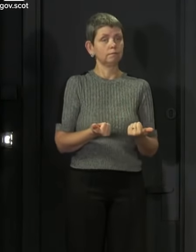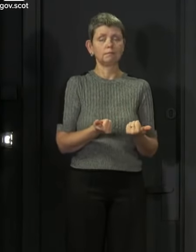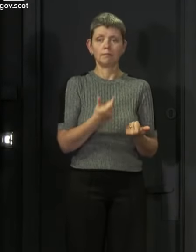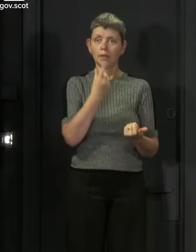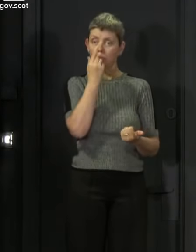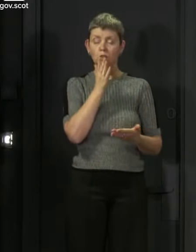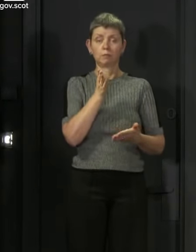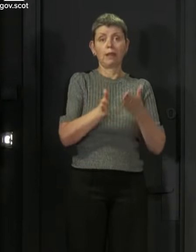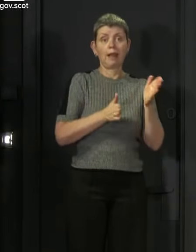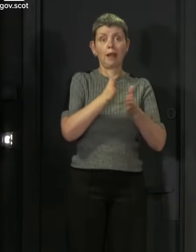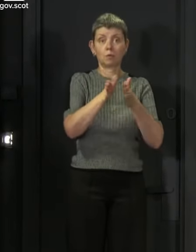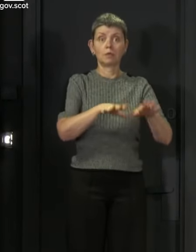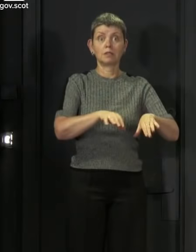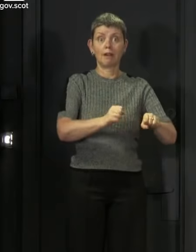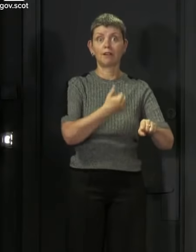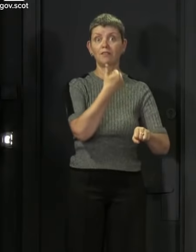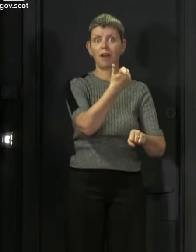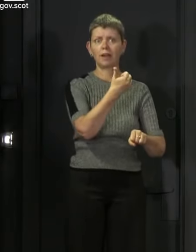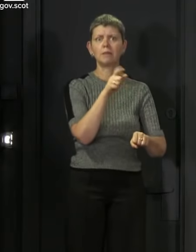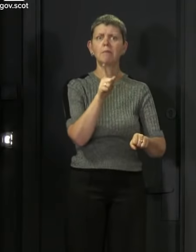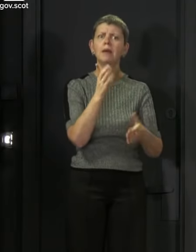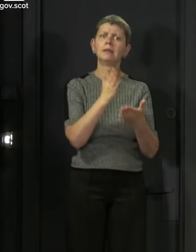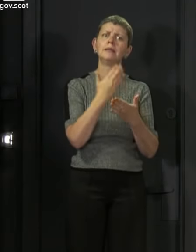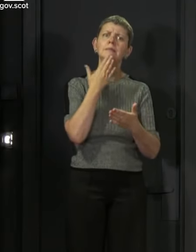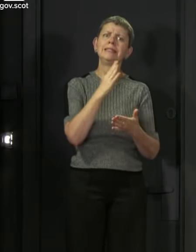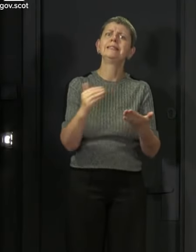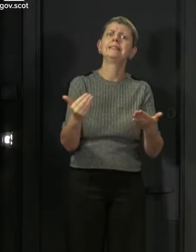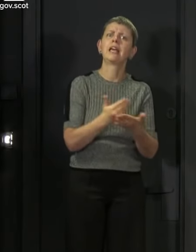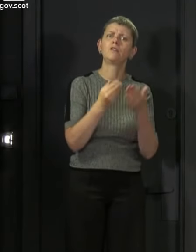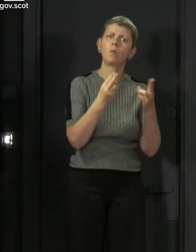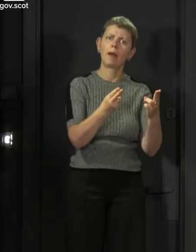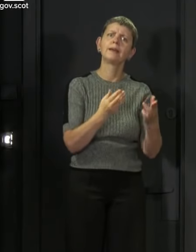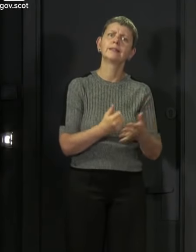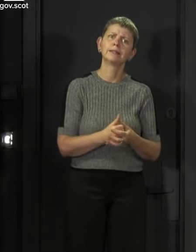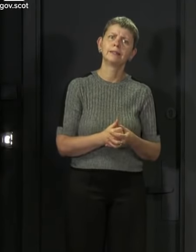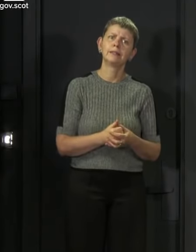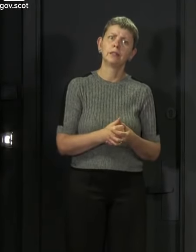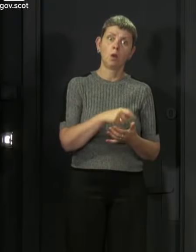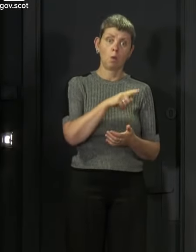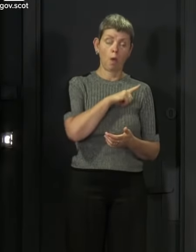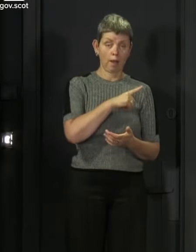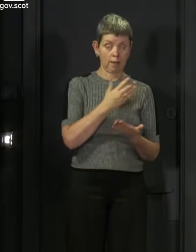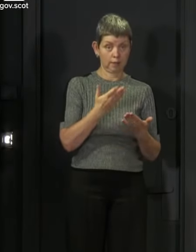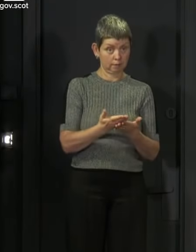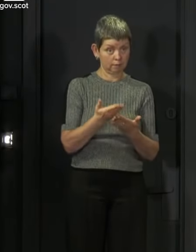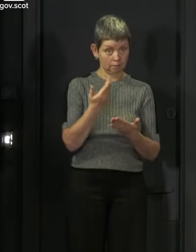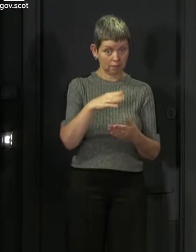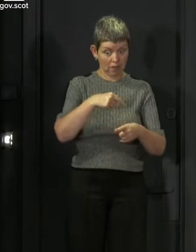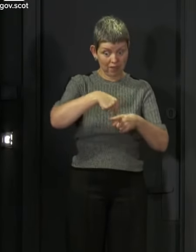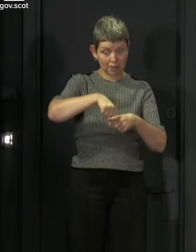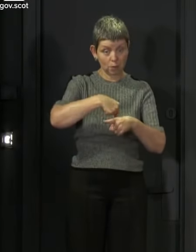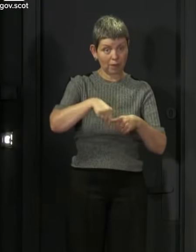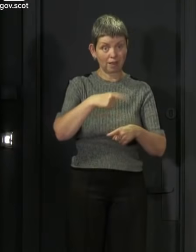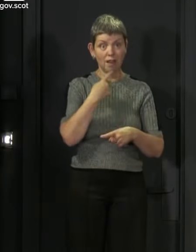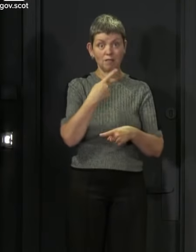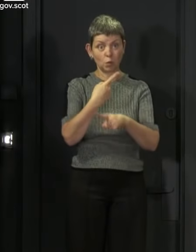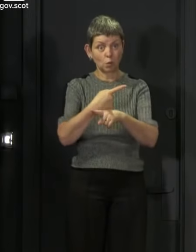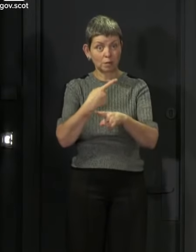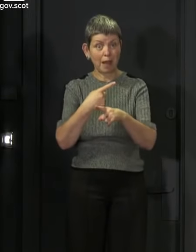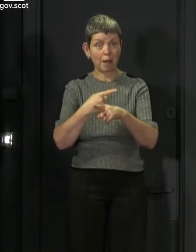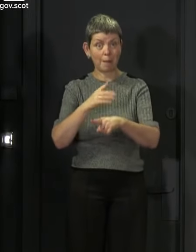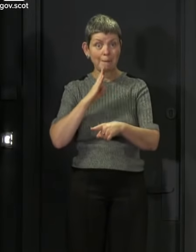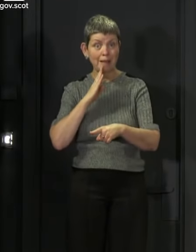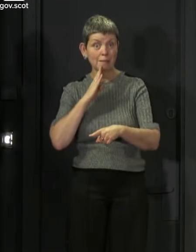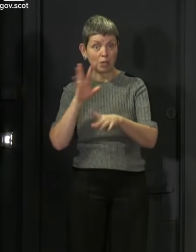a long time, but I really want people to do it safely because, as we see, you know, you've heard me this week talk about Melbourne on many